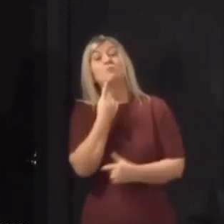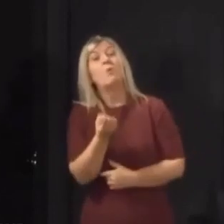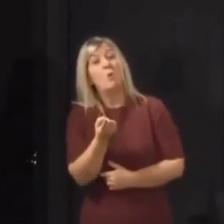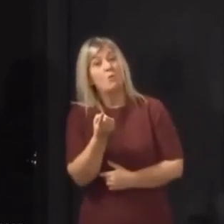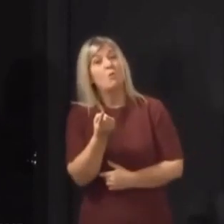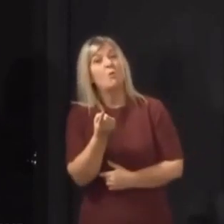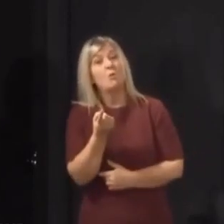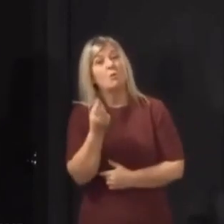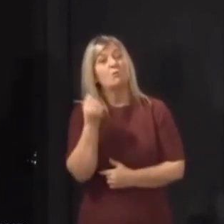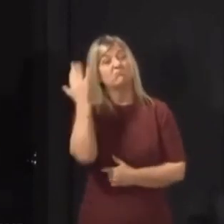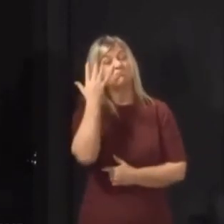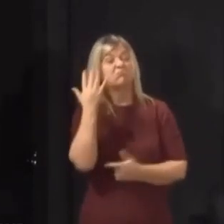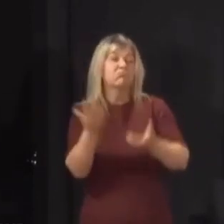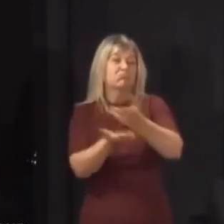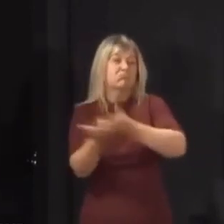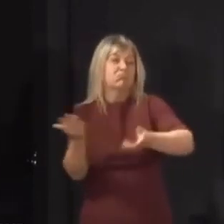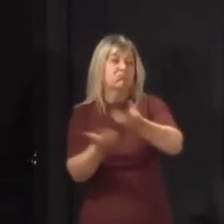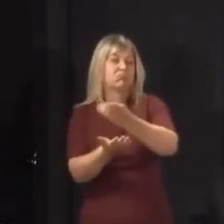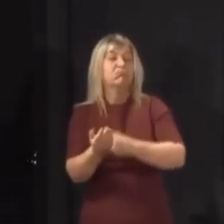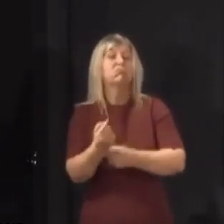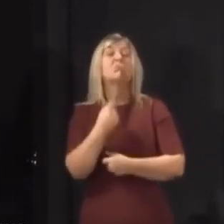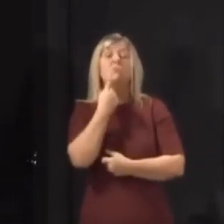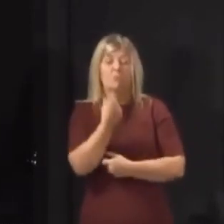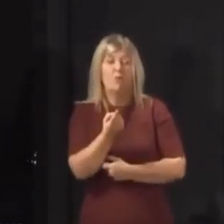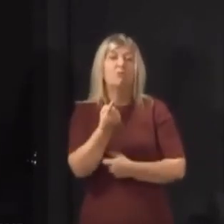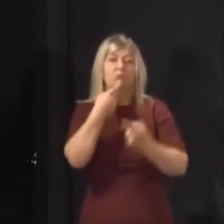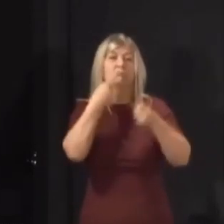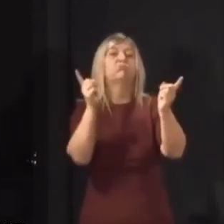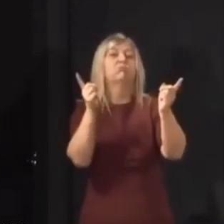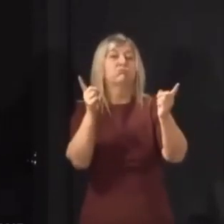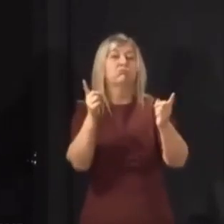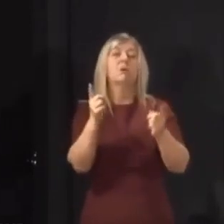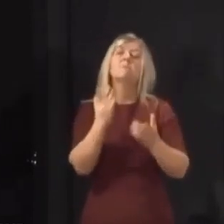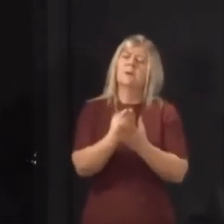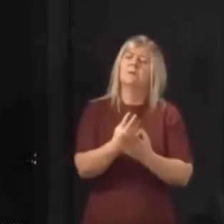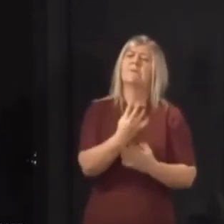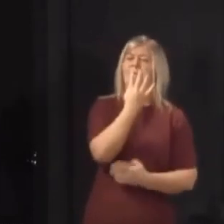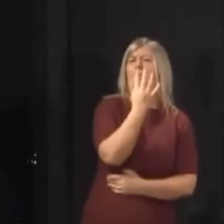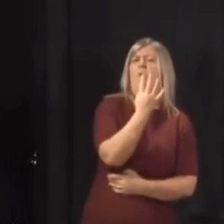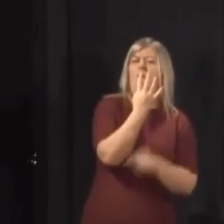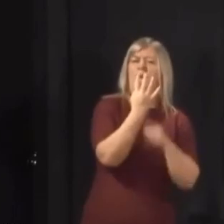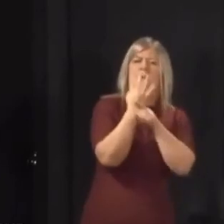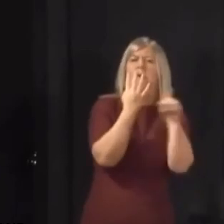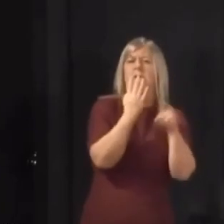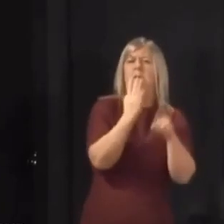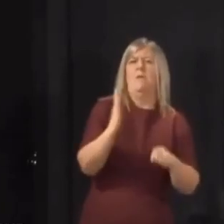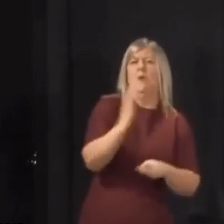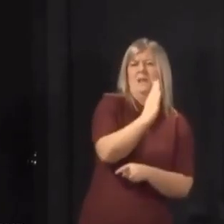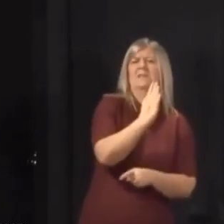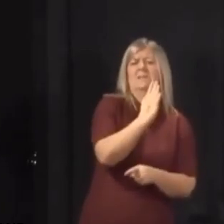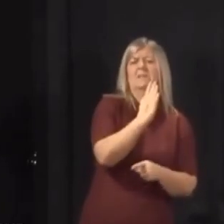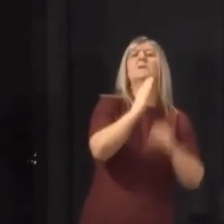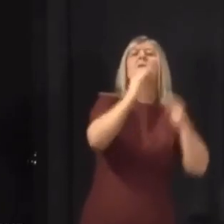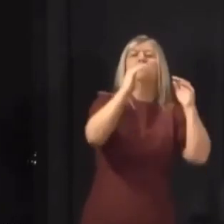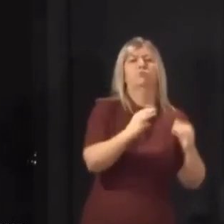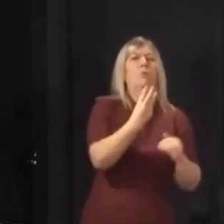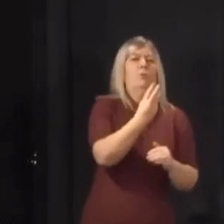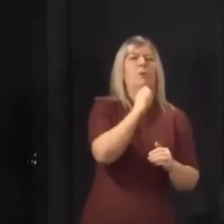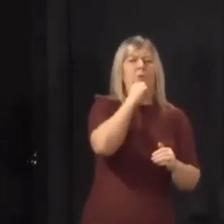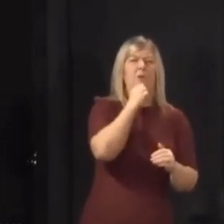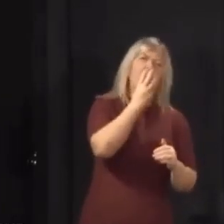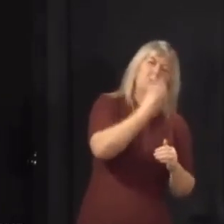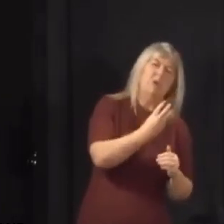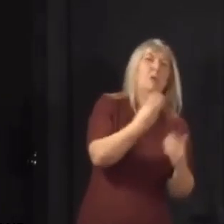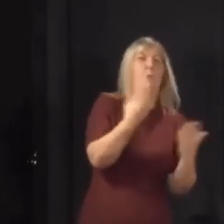wearing it the day. Just want to give you a head up. That's the vaccine have arrived in Scotland. A lot of people talking about the vaccine.